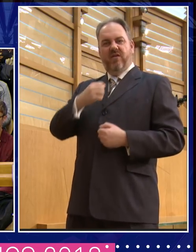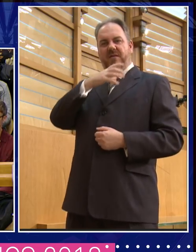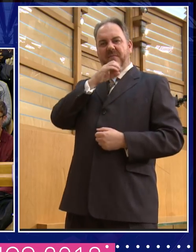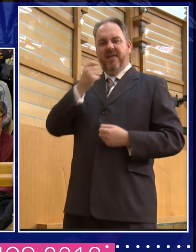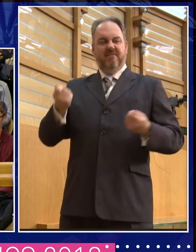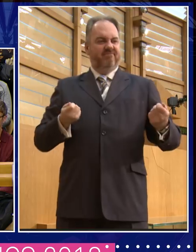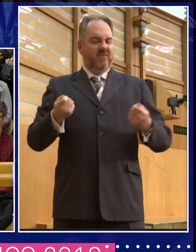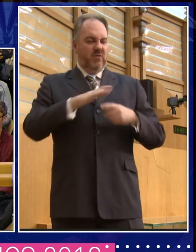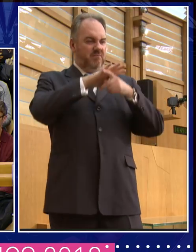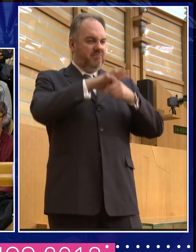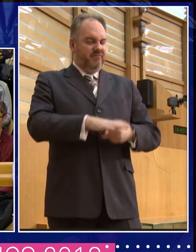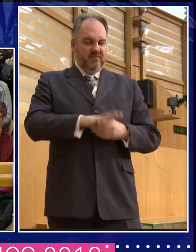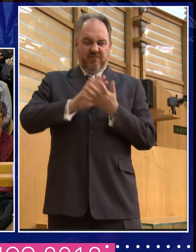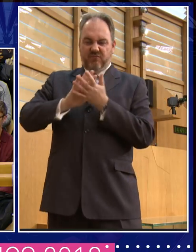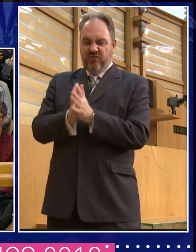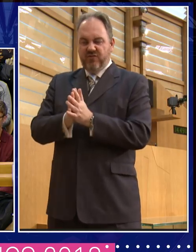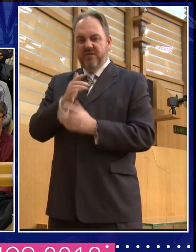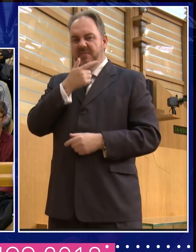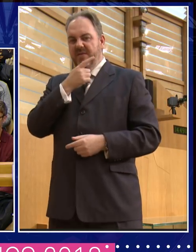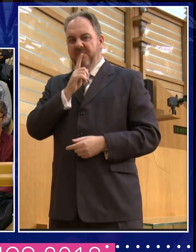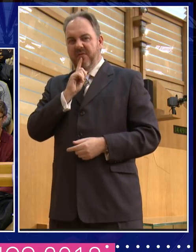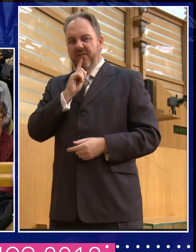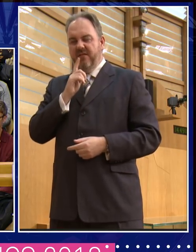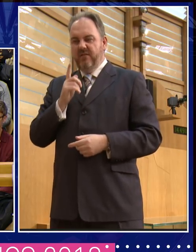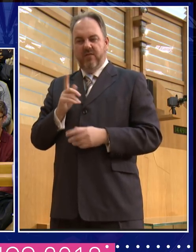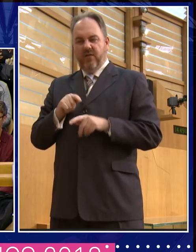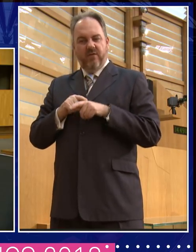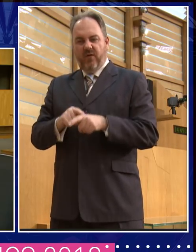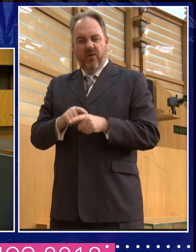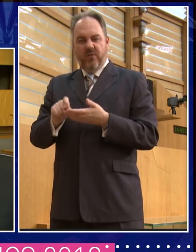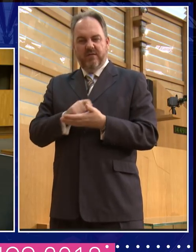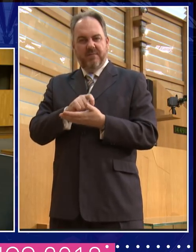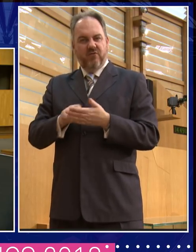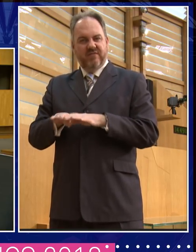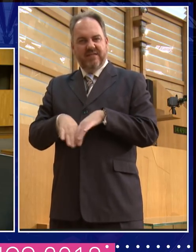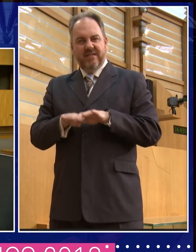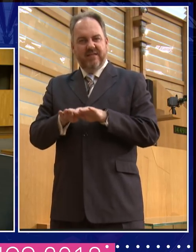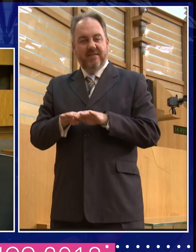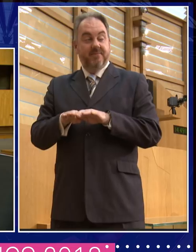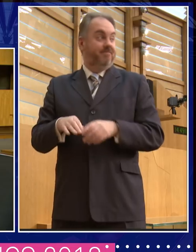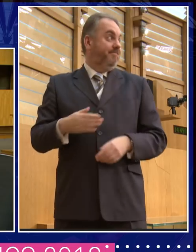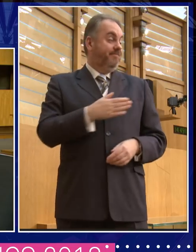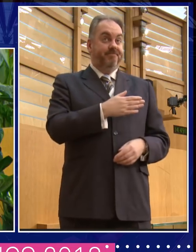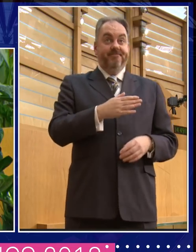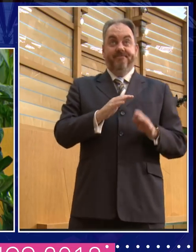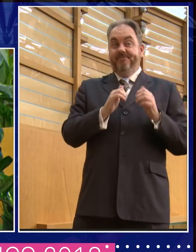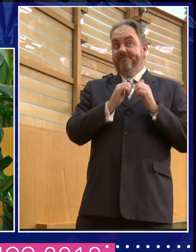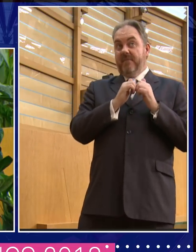happens to politics with it. I'd be very interested in your thoughts on that. Yeah, I absolutely agree. And I don't mean to, um, you know,